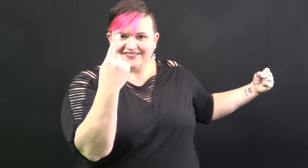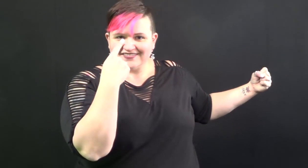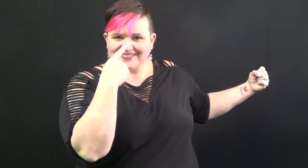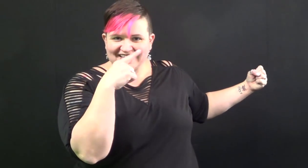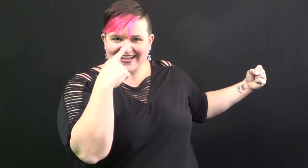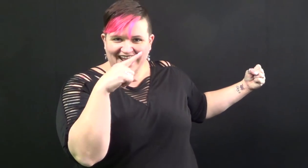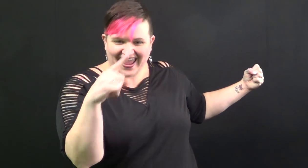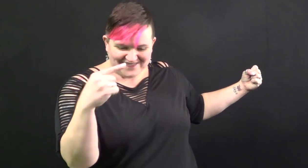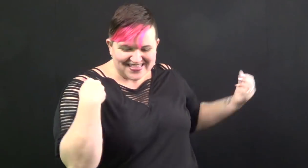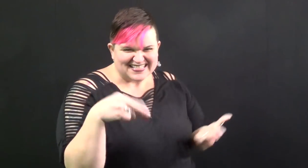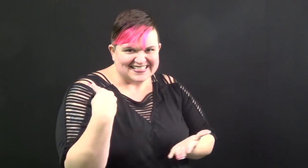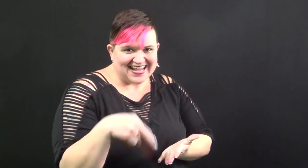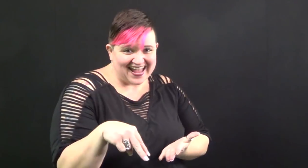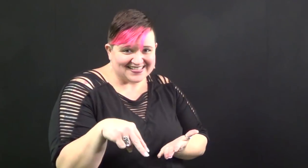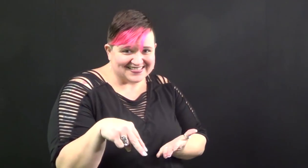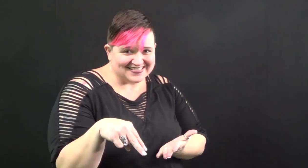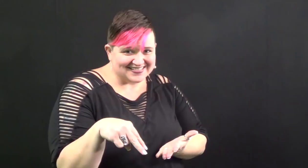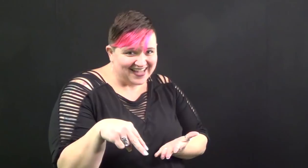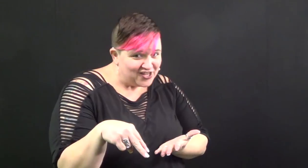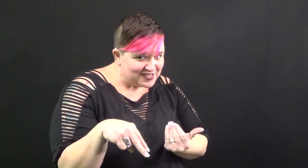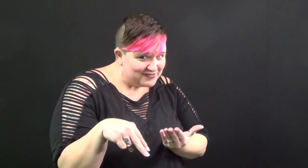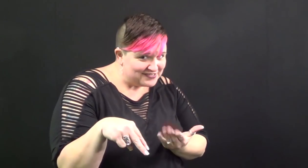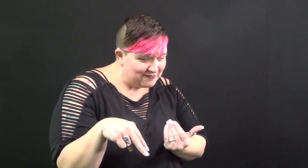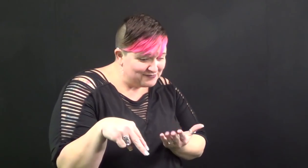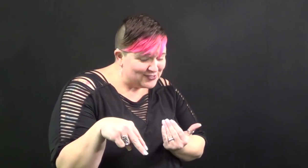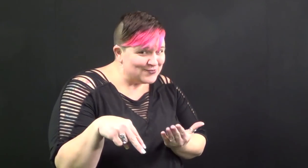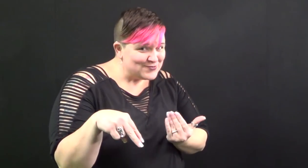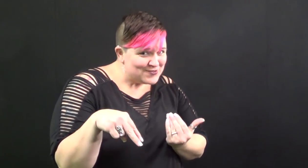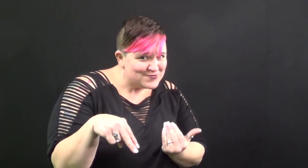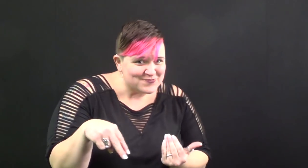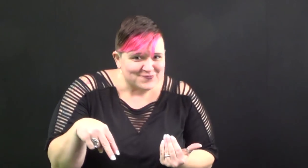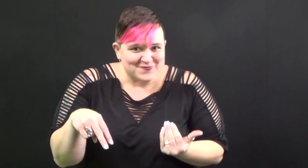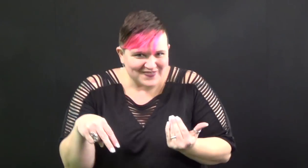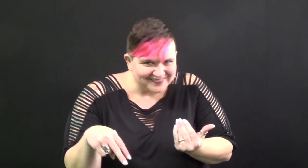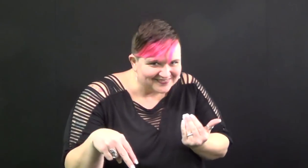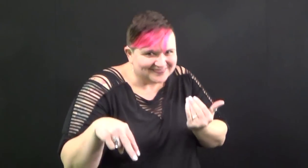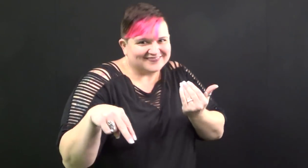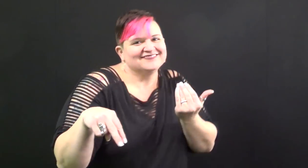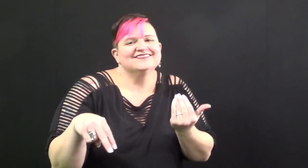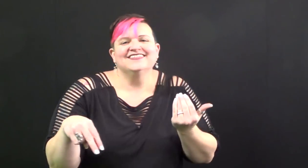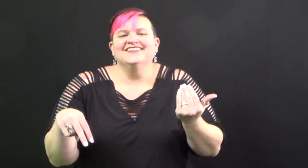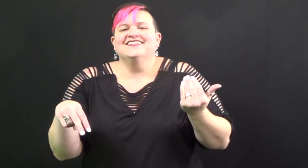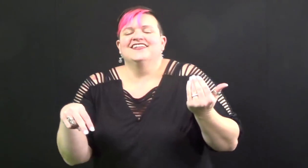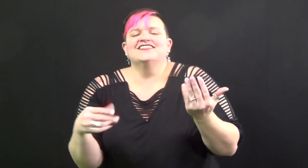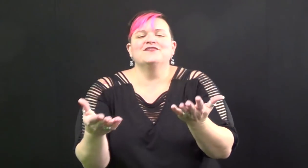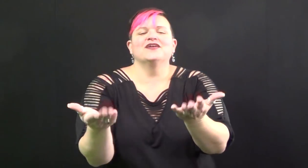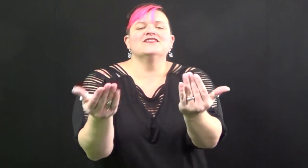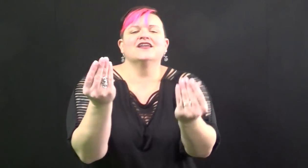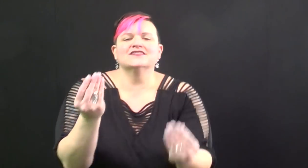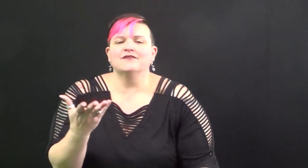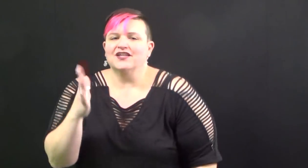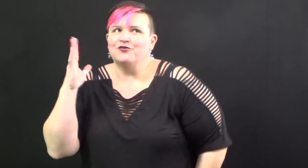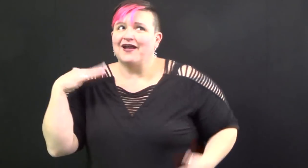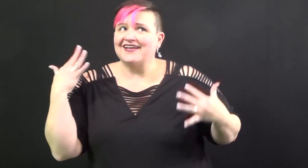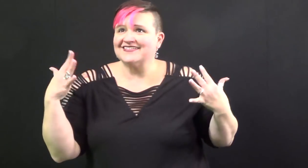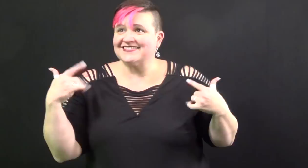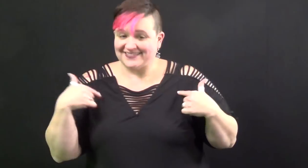May I have this dance? Can I say something crazy?